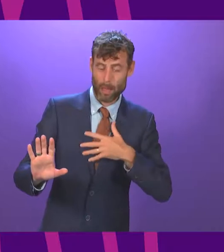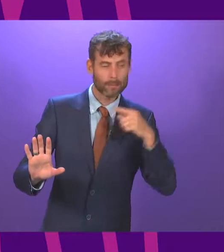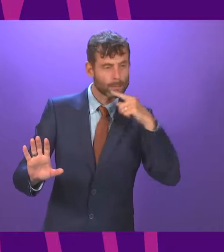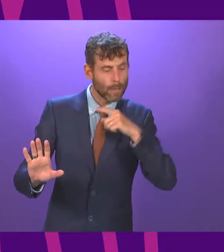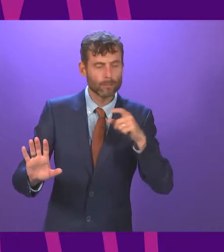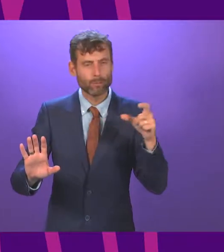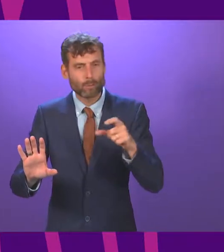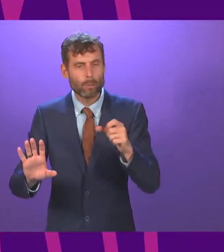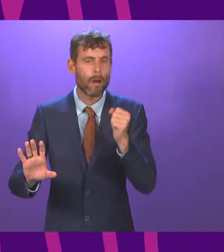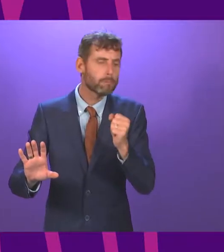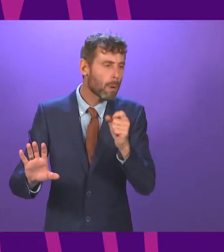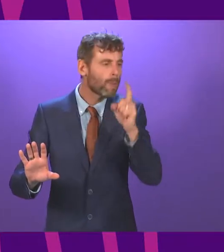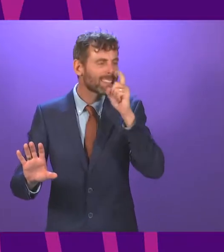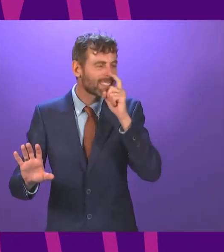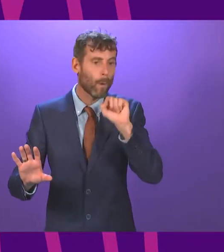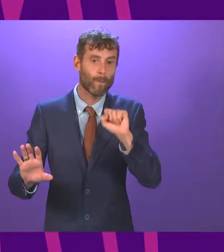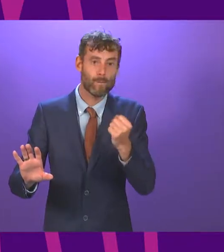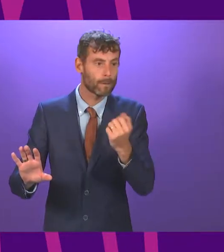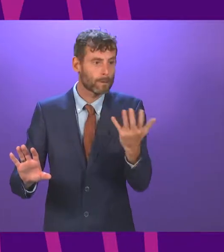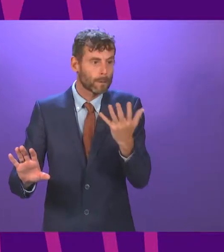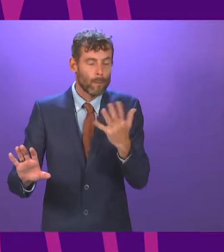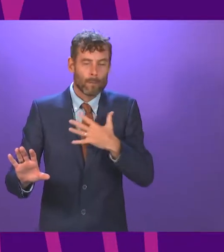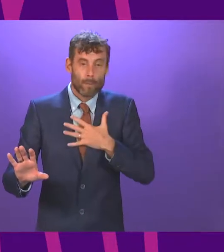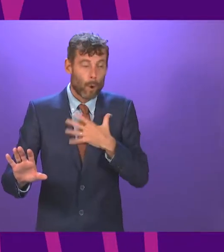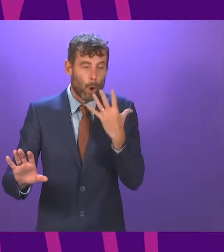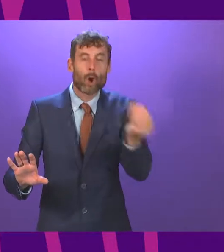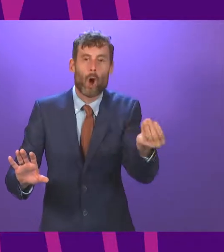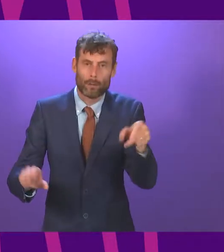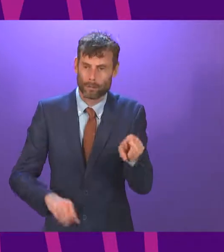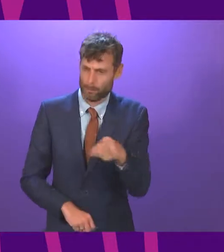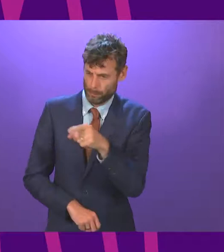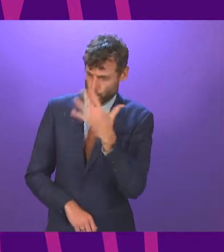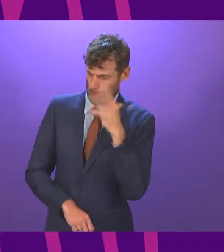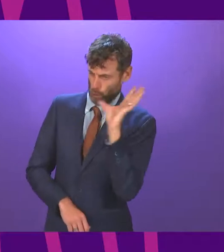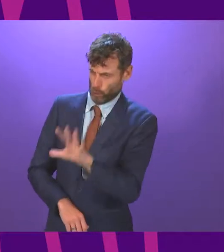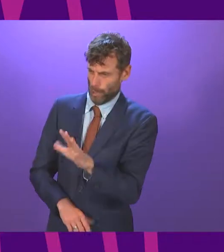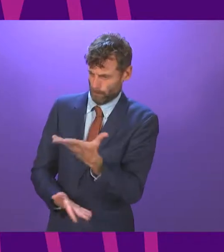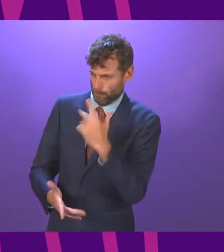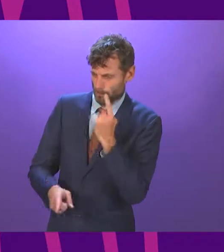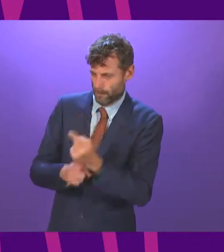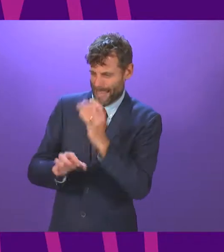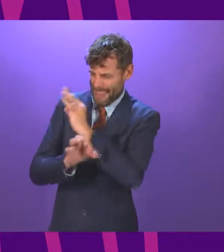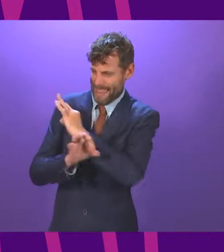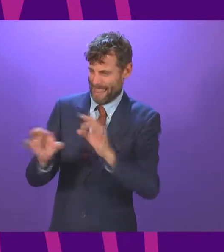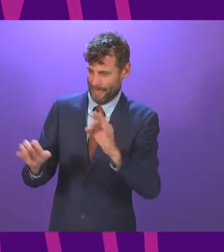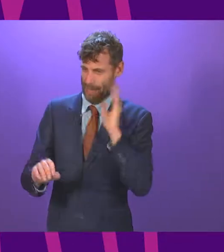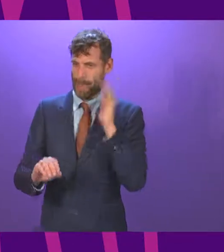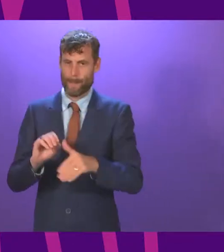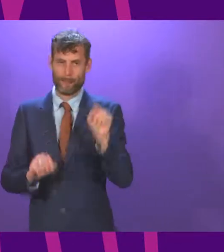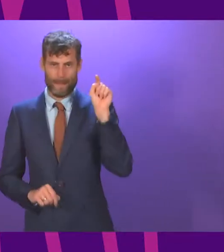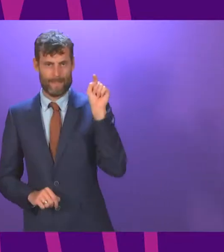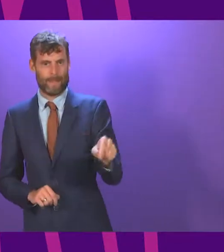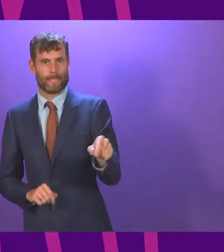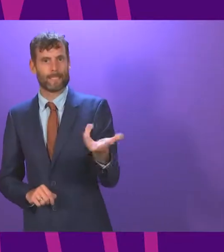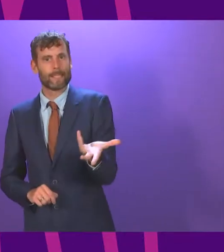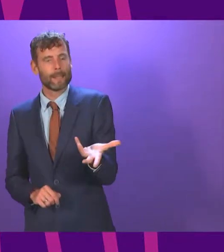brother or a sister, a friend or a loved one. And it is shameful we got nothing from the Deputy First Minister about that